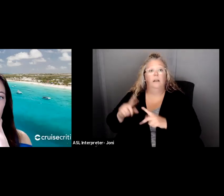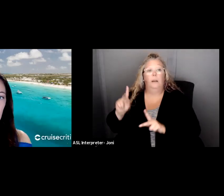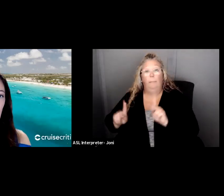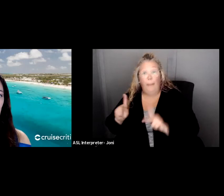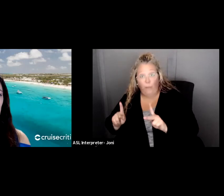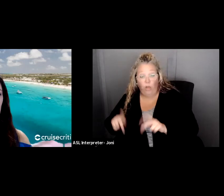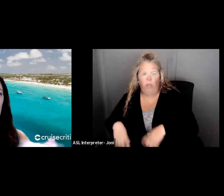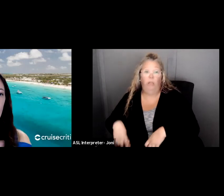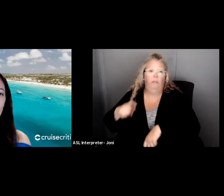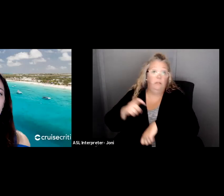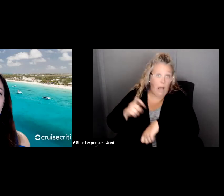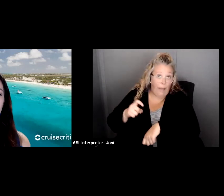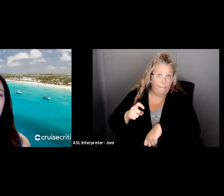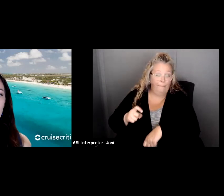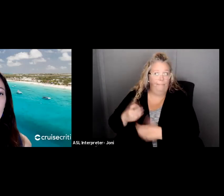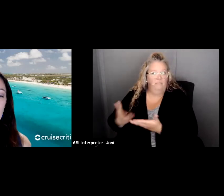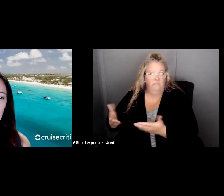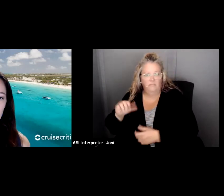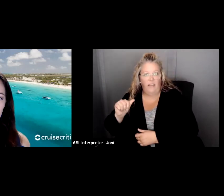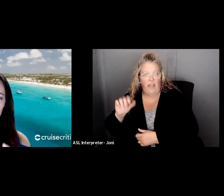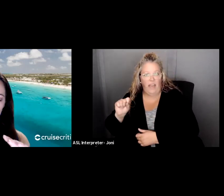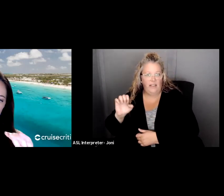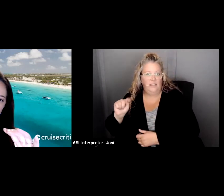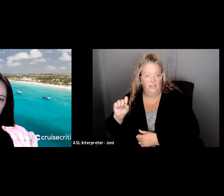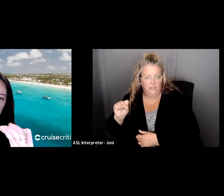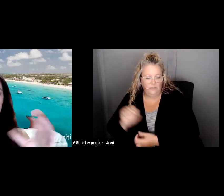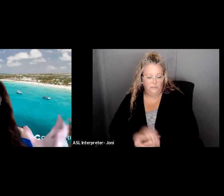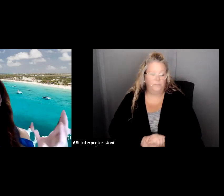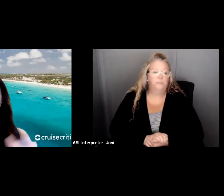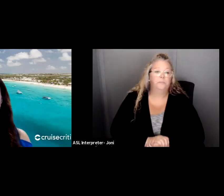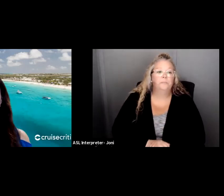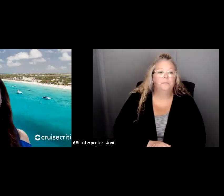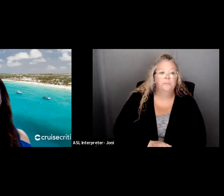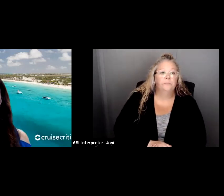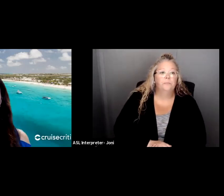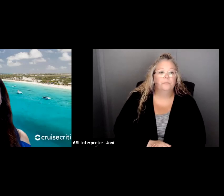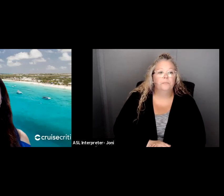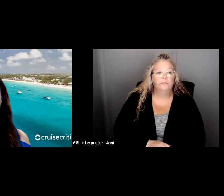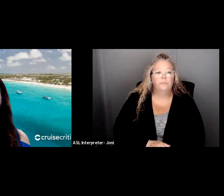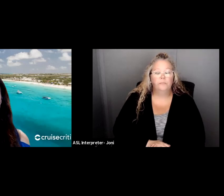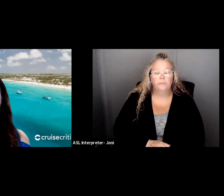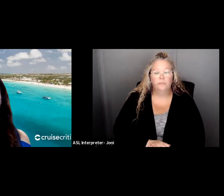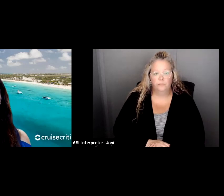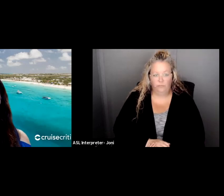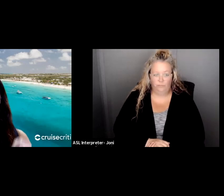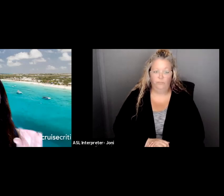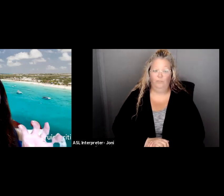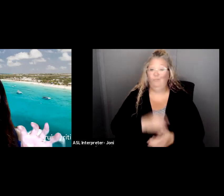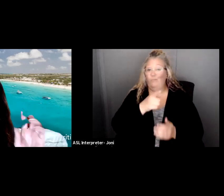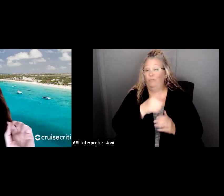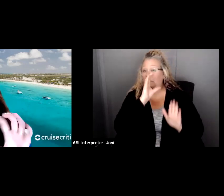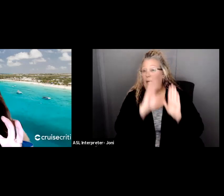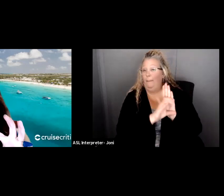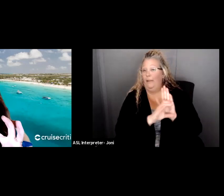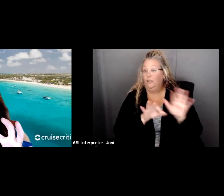each area has. right now there's, um, an M there's a decorative type of image that has